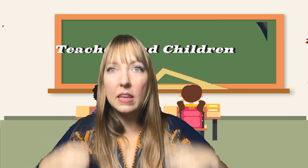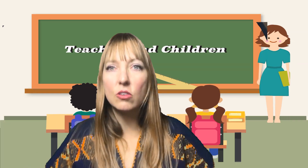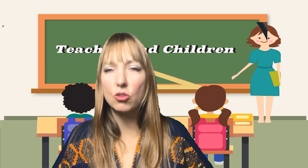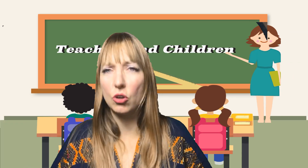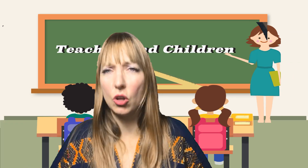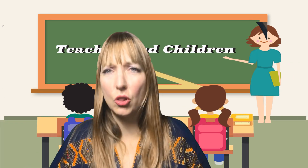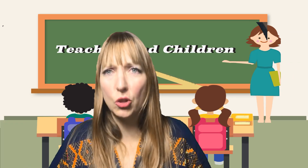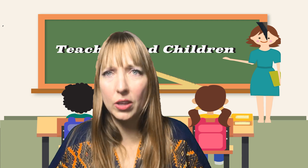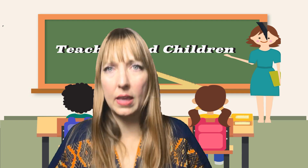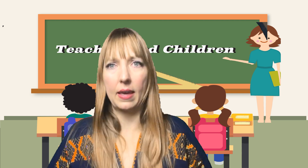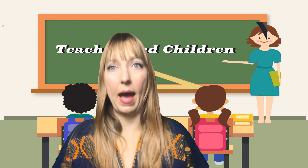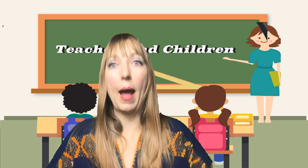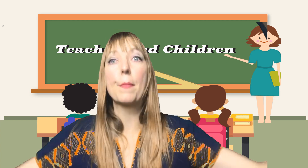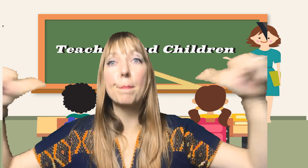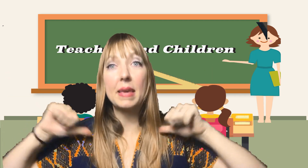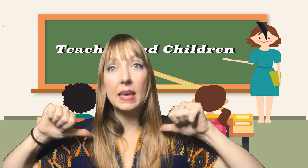looking at me